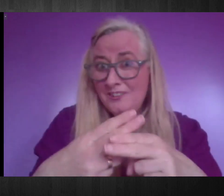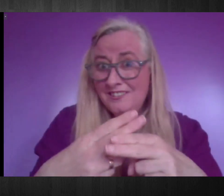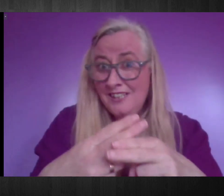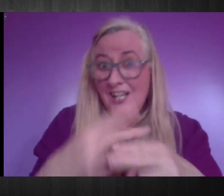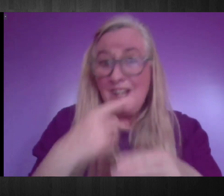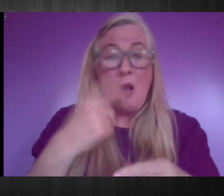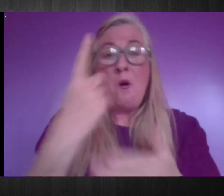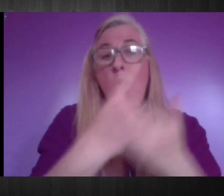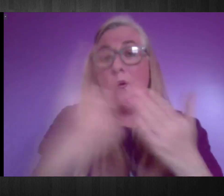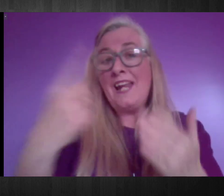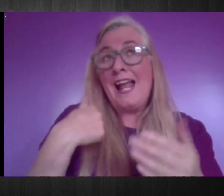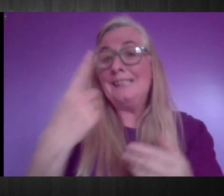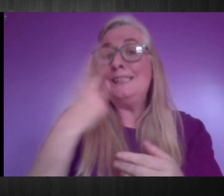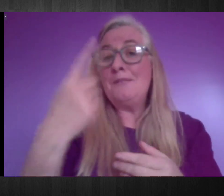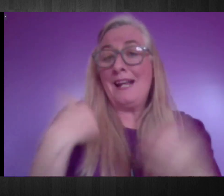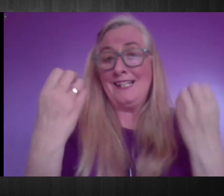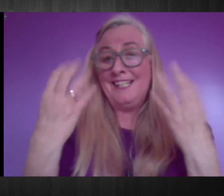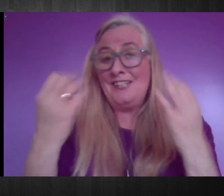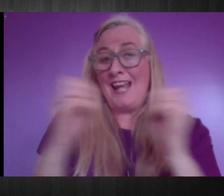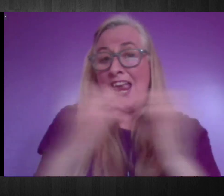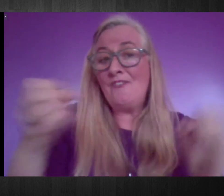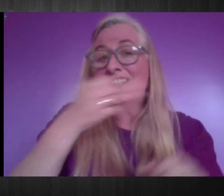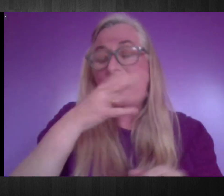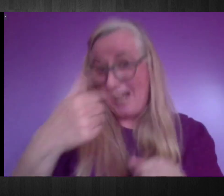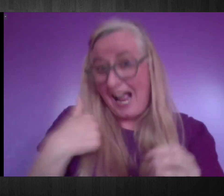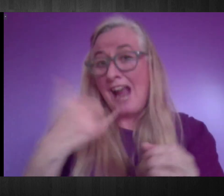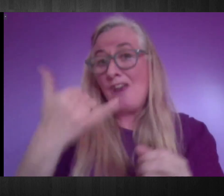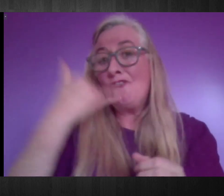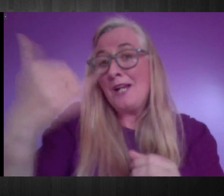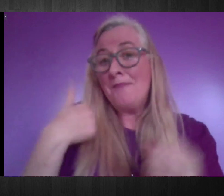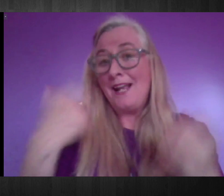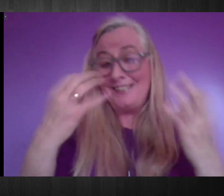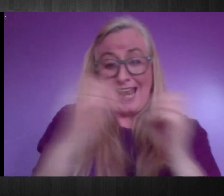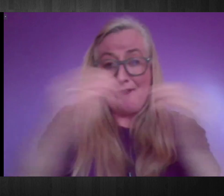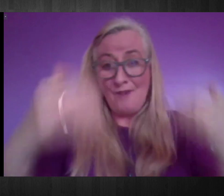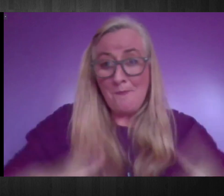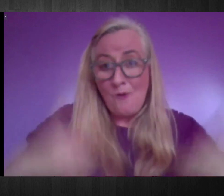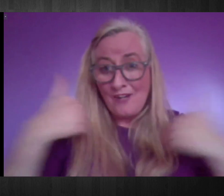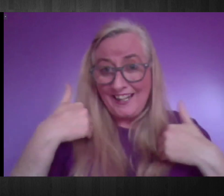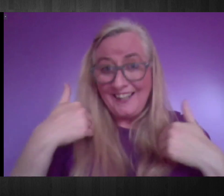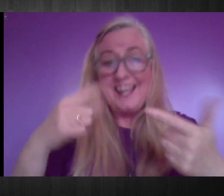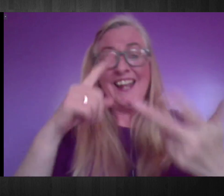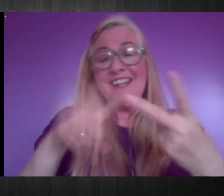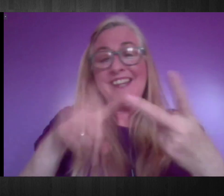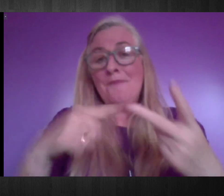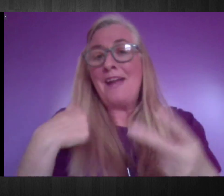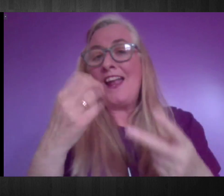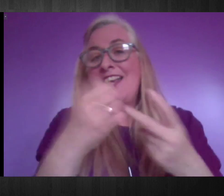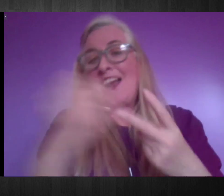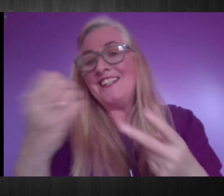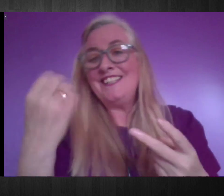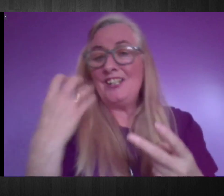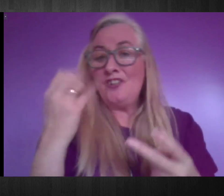my sister every Saturday and all that. I ring my sister every morning and ring my sister from Cork every second day.